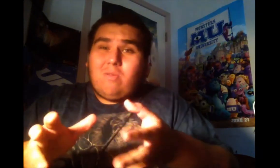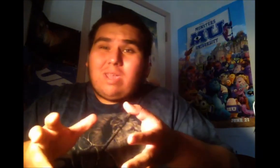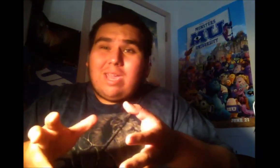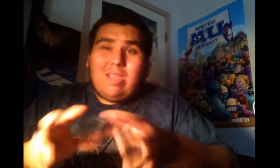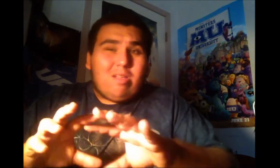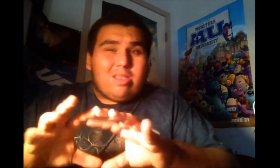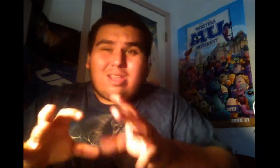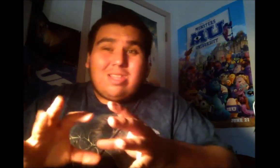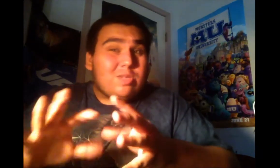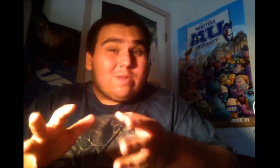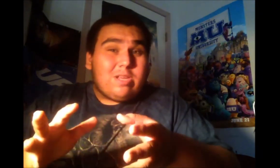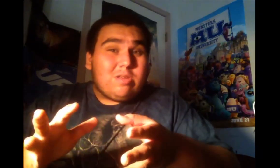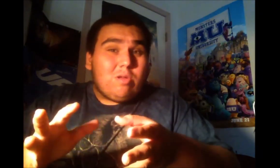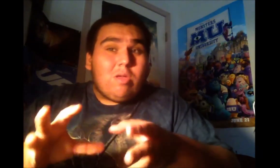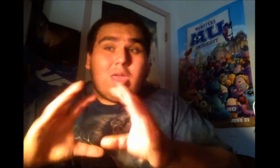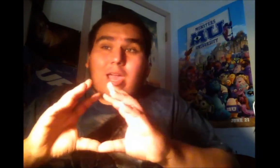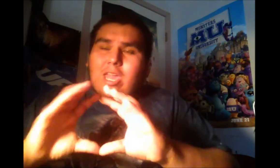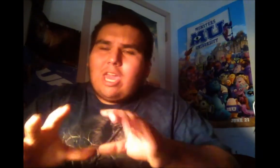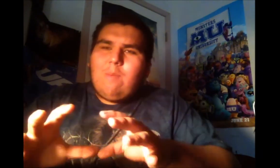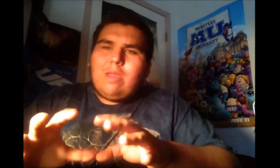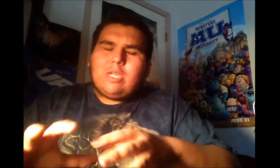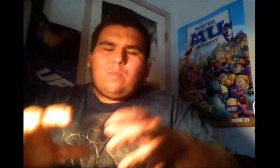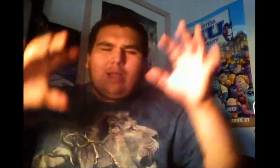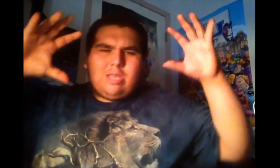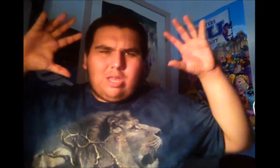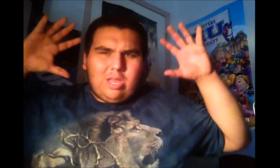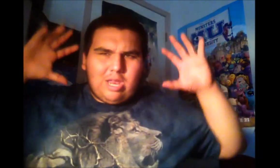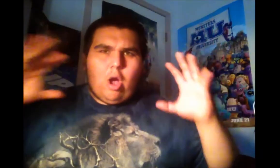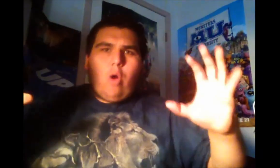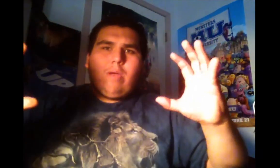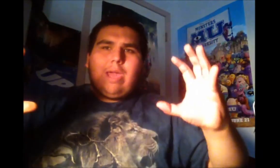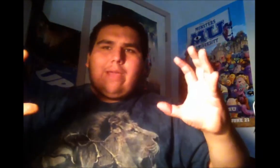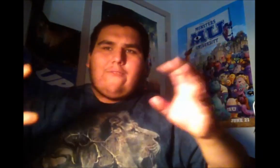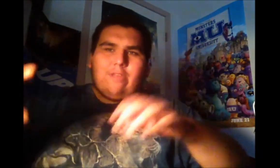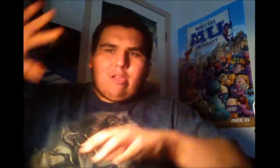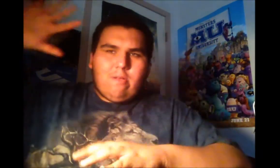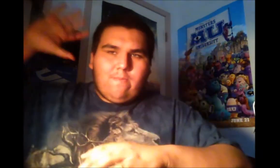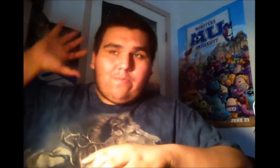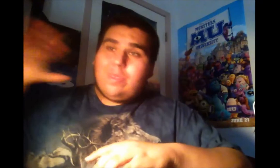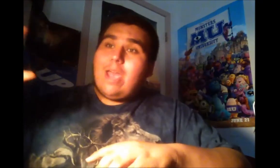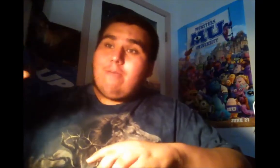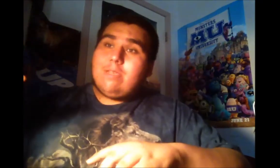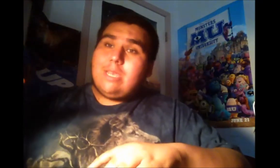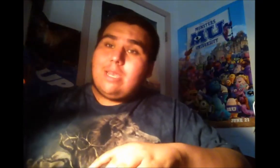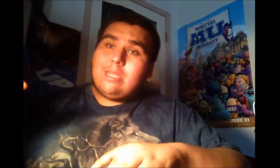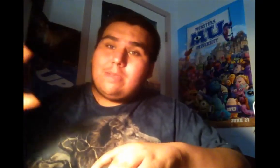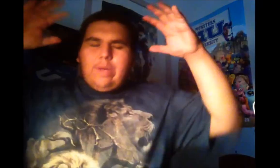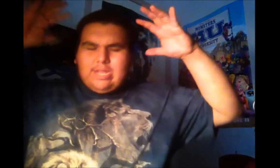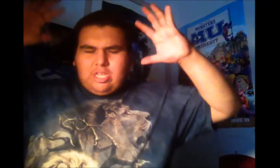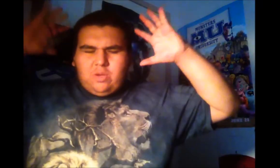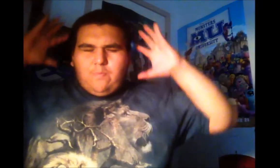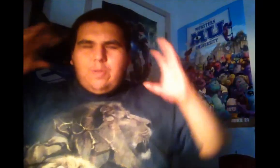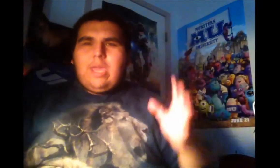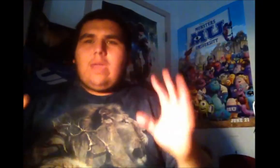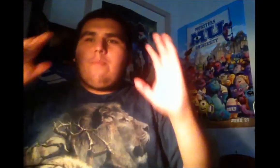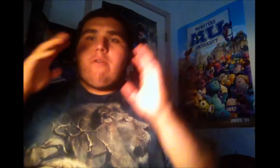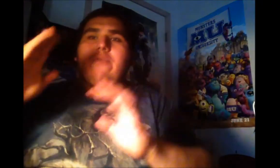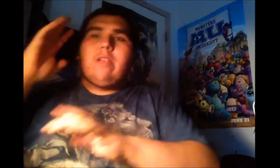okay. looked nothing special. I came in expecting an okay film. That was it. But to be perfectly